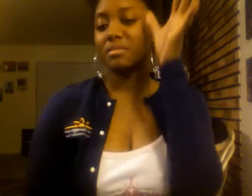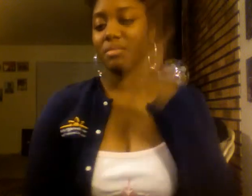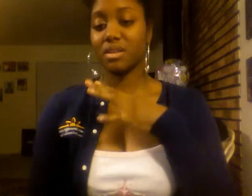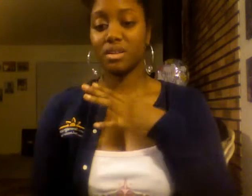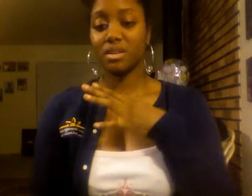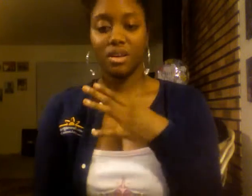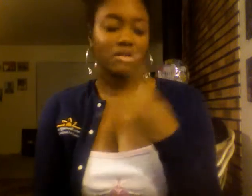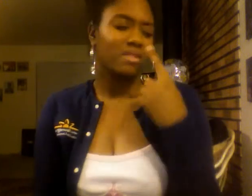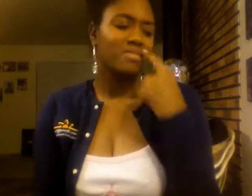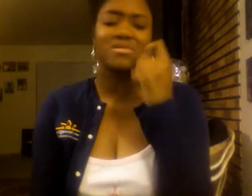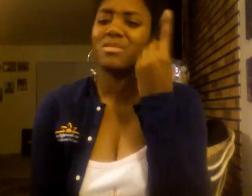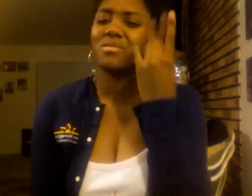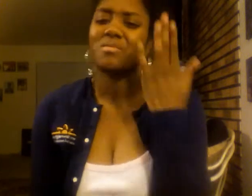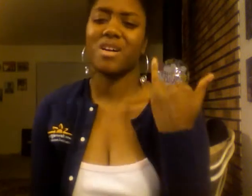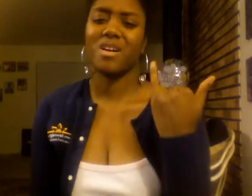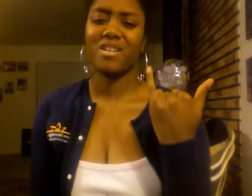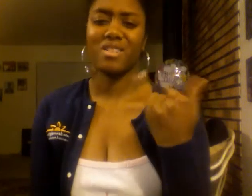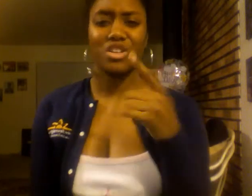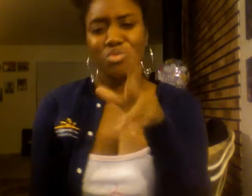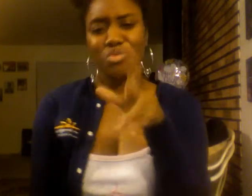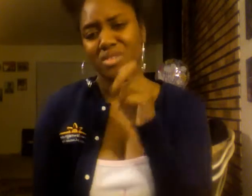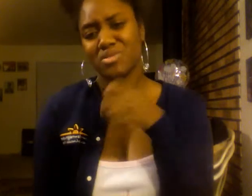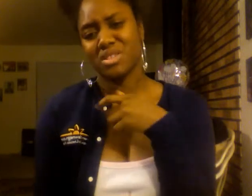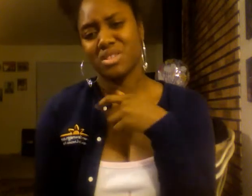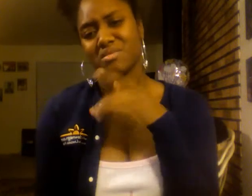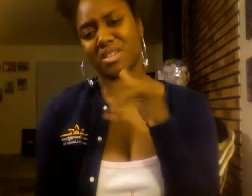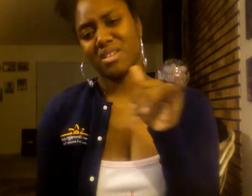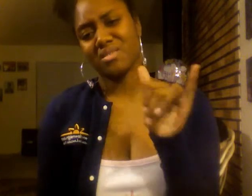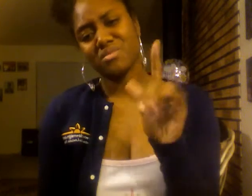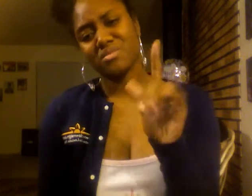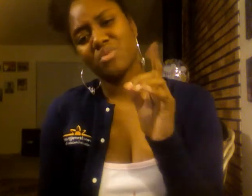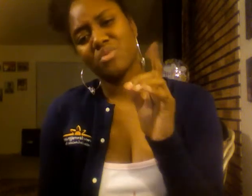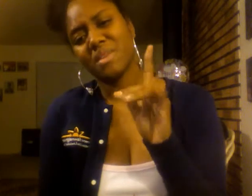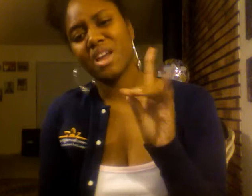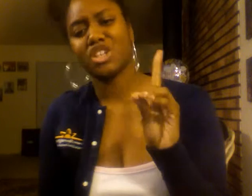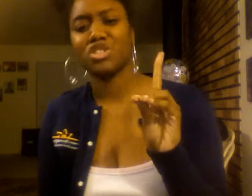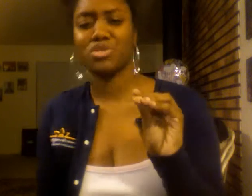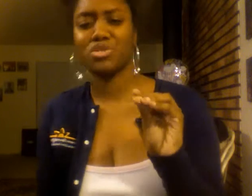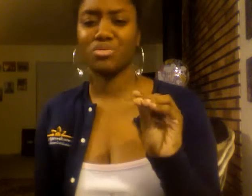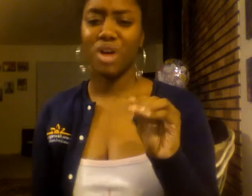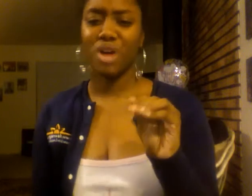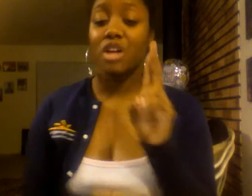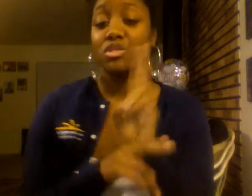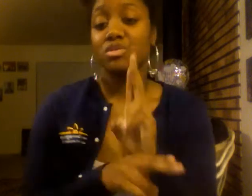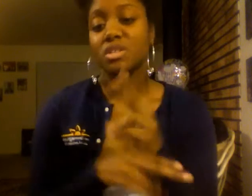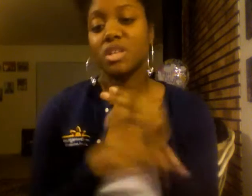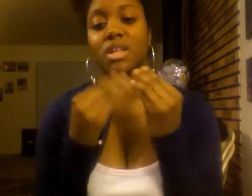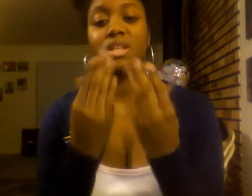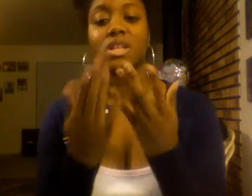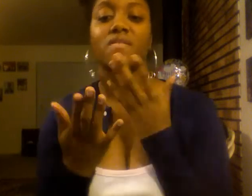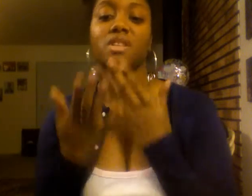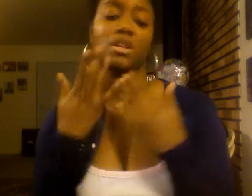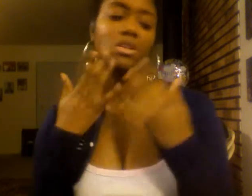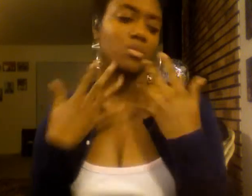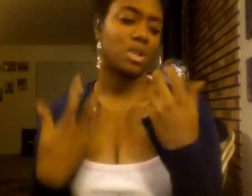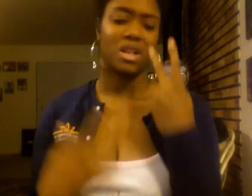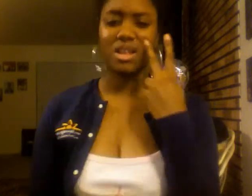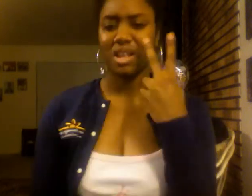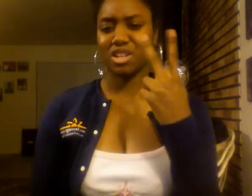that I've ever seen. And I still don't understand why you treat me like you do. I used to give it to your loss, but now I see the